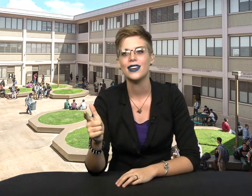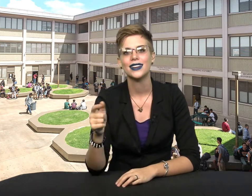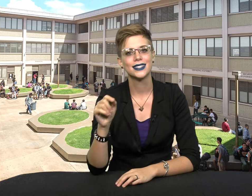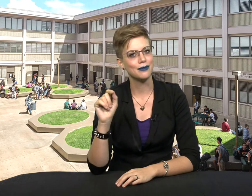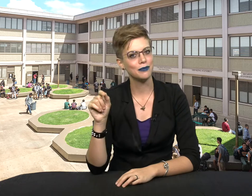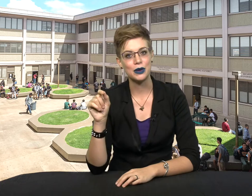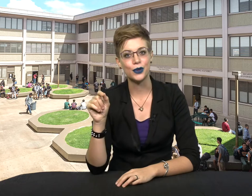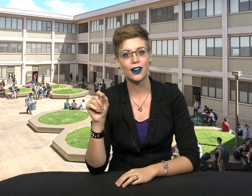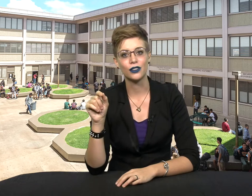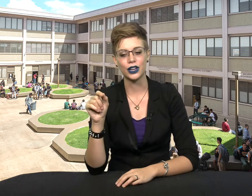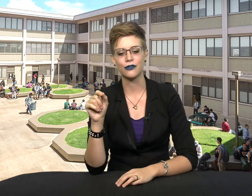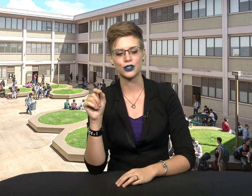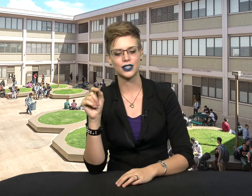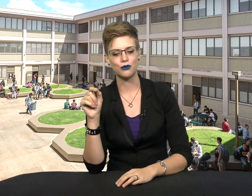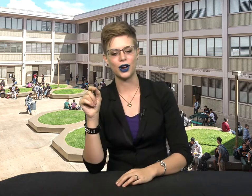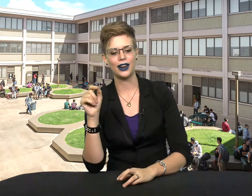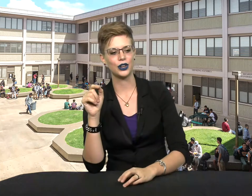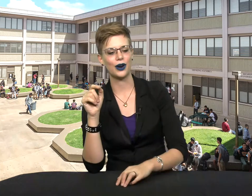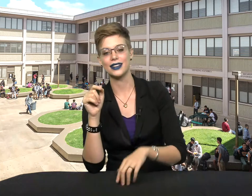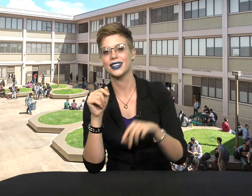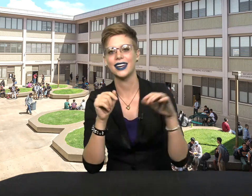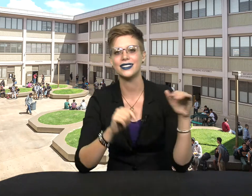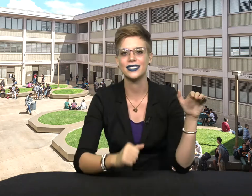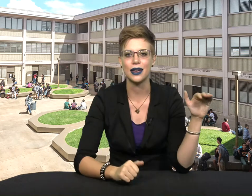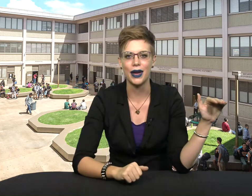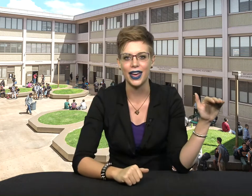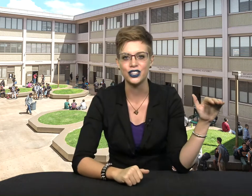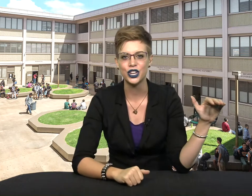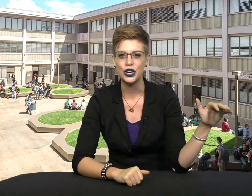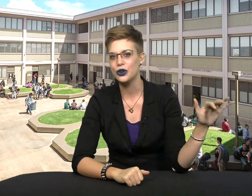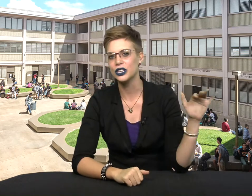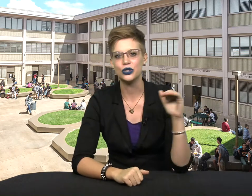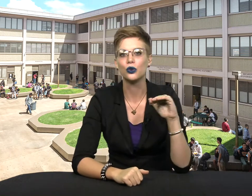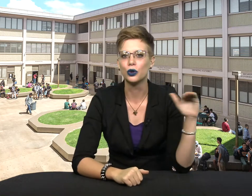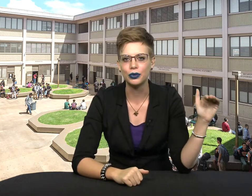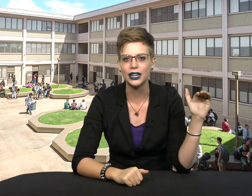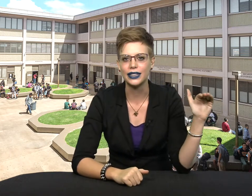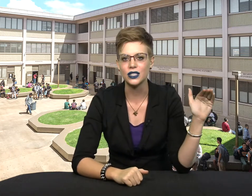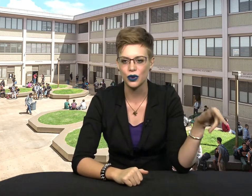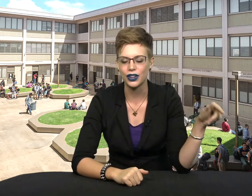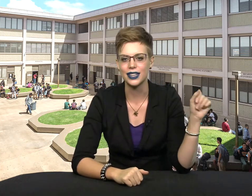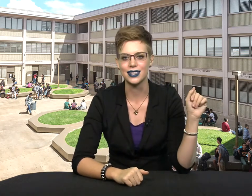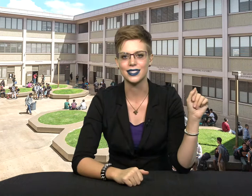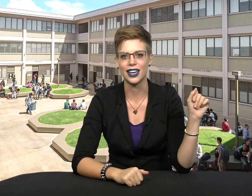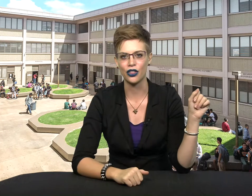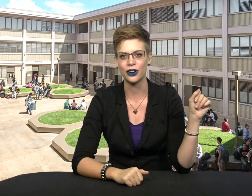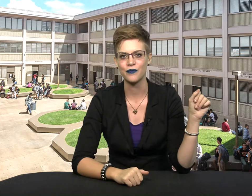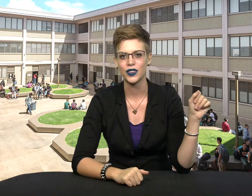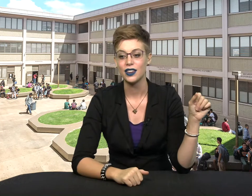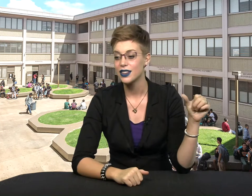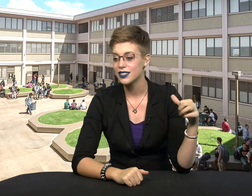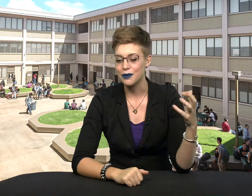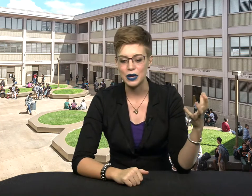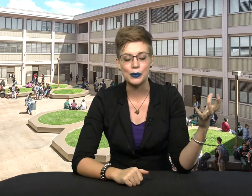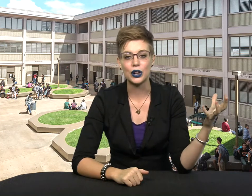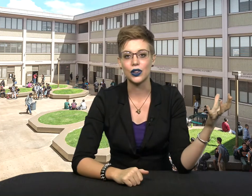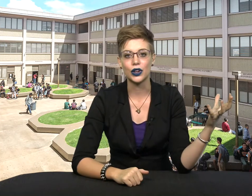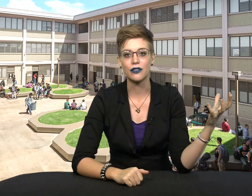Some people are looking for someone who has kids the same age, who can do group play dates where their kids get together. Some people are looking for